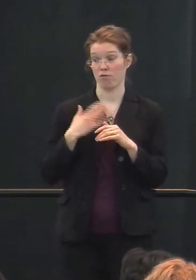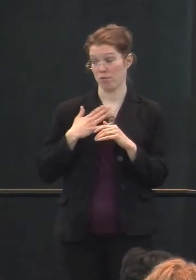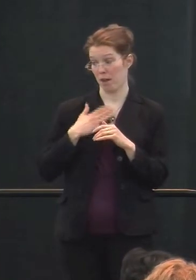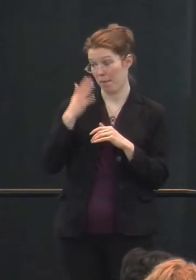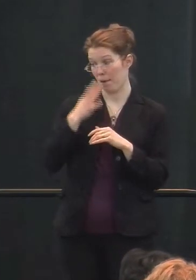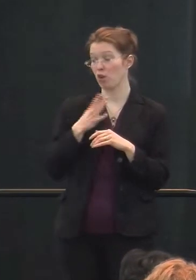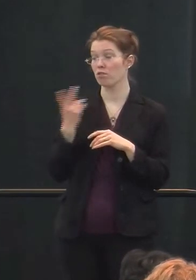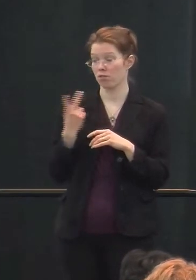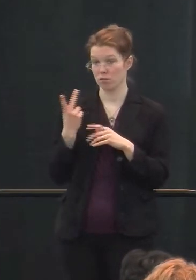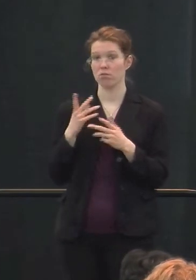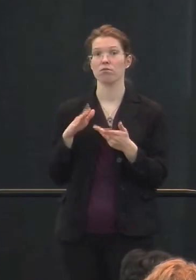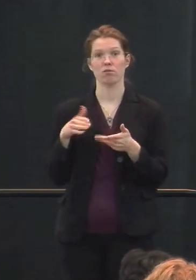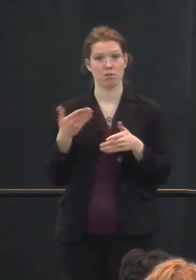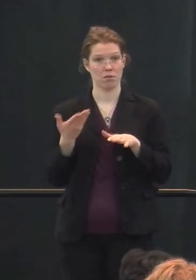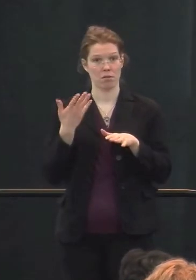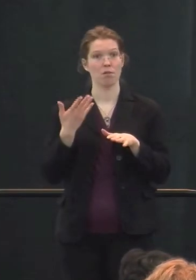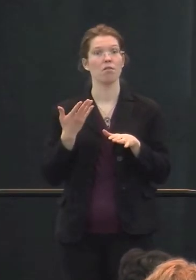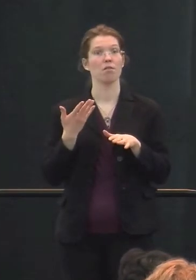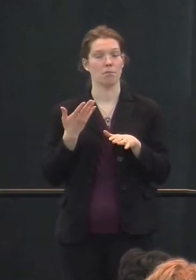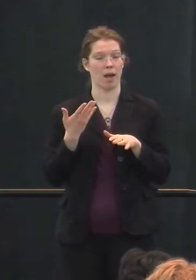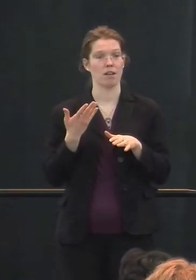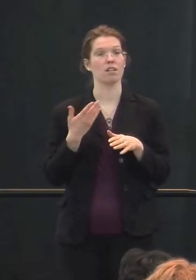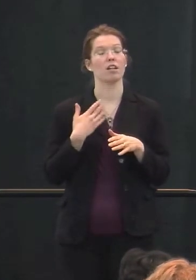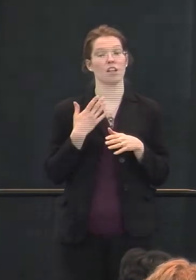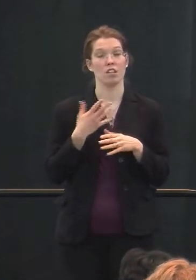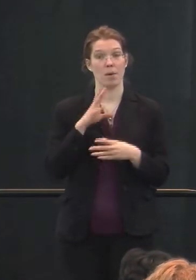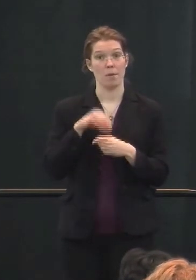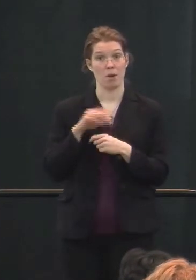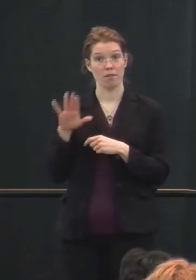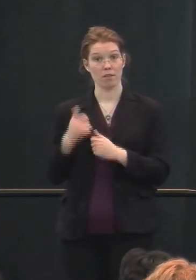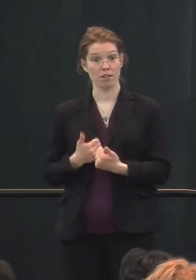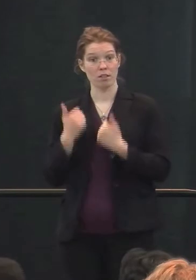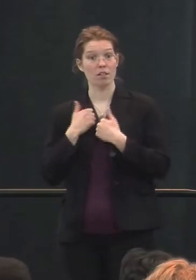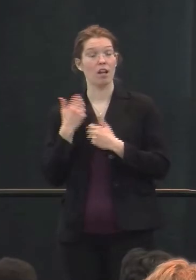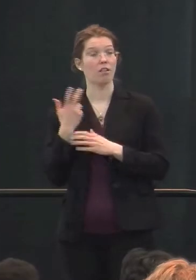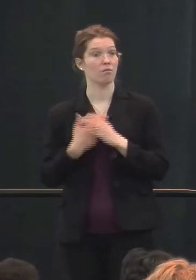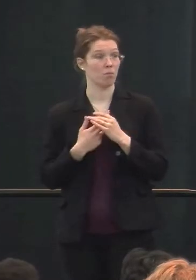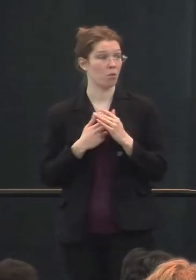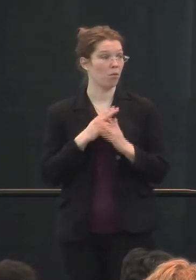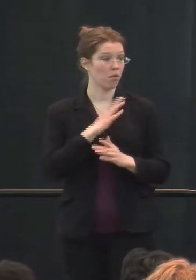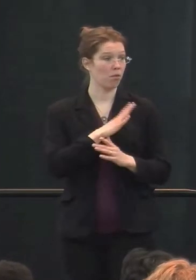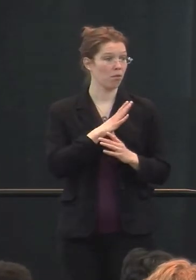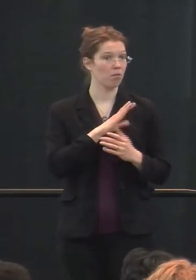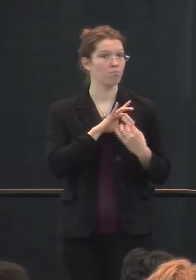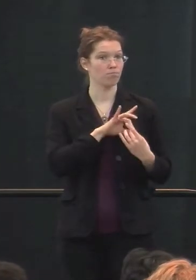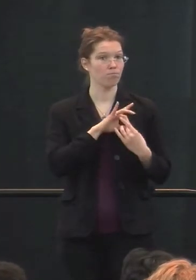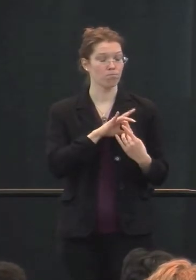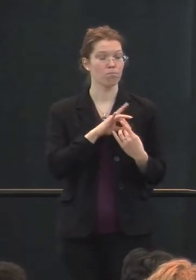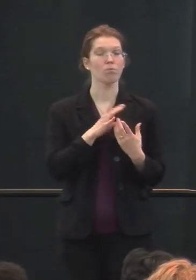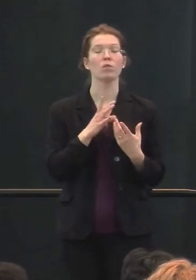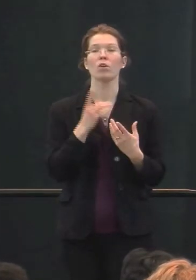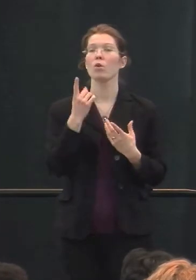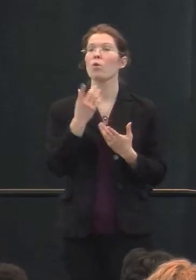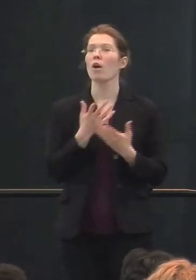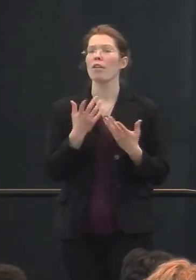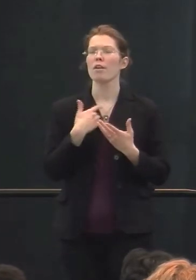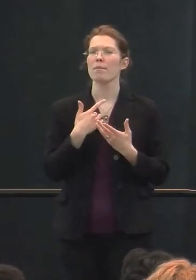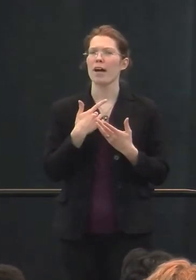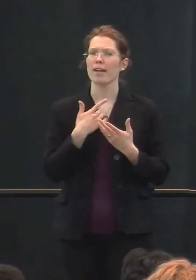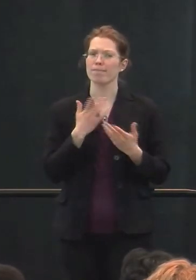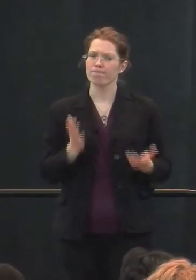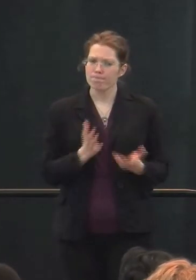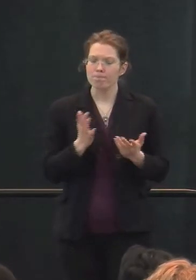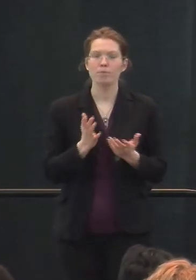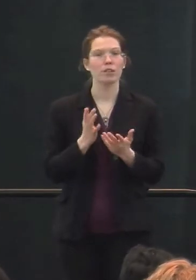and Jeffrey has been as much a part of my life as I have his since the day he was born. The one thing I have always stressed with